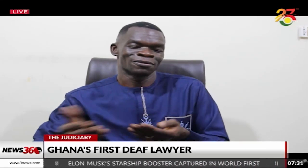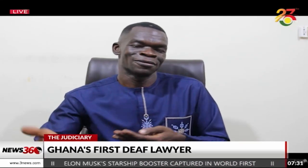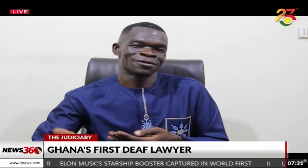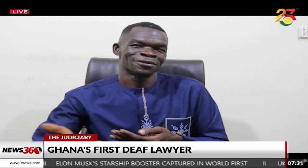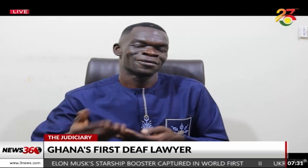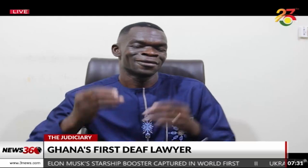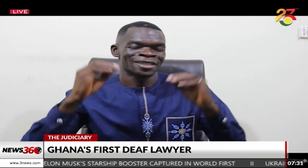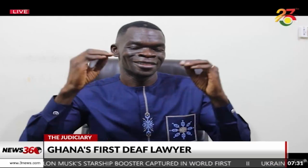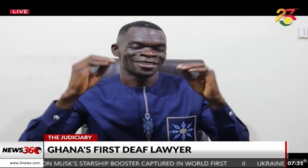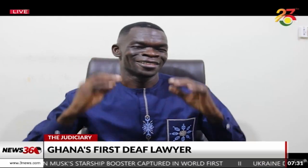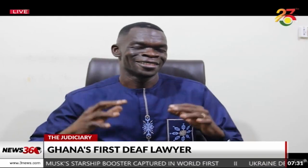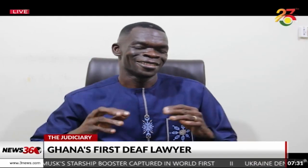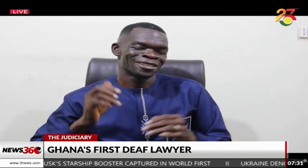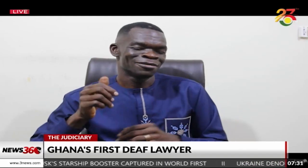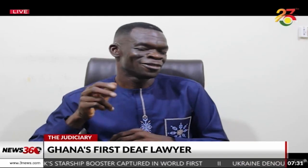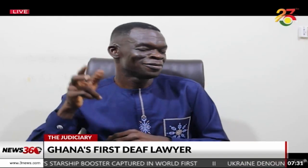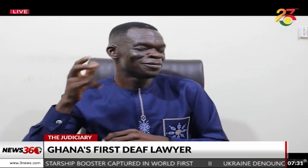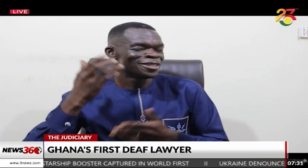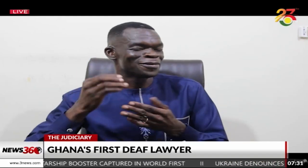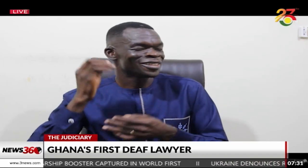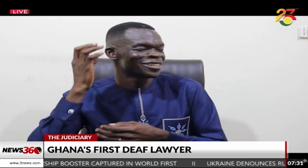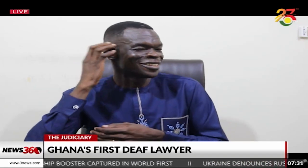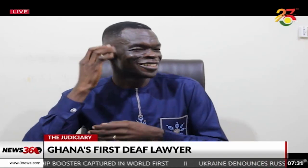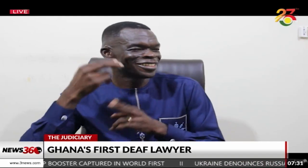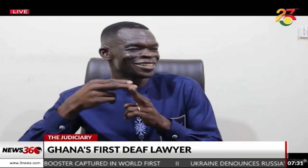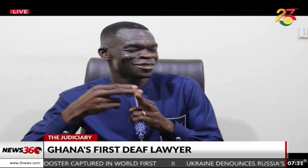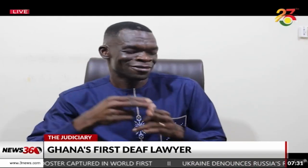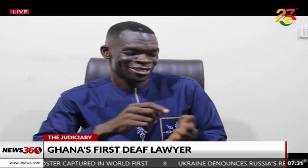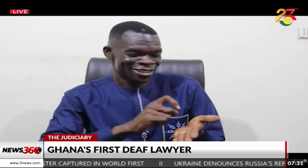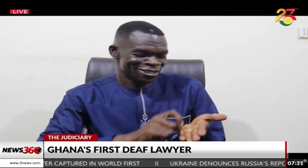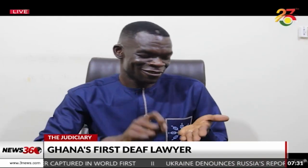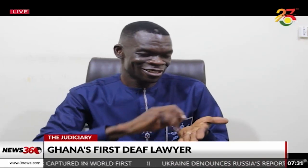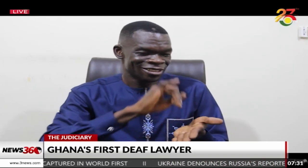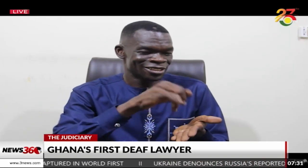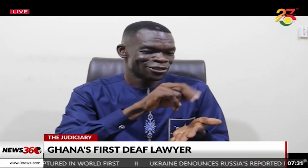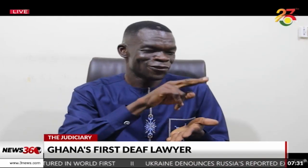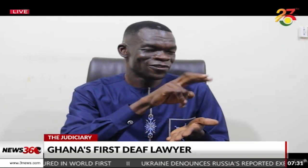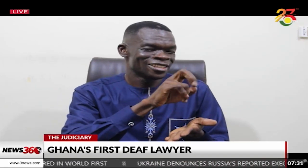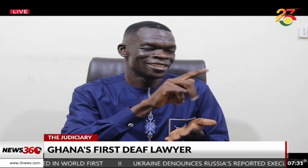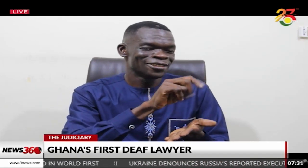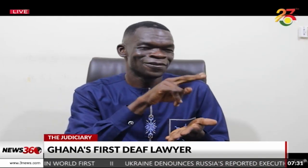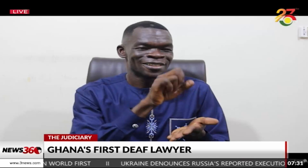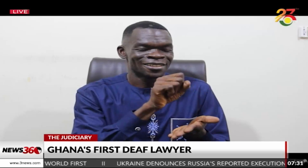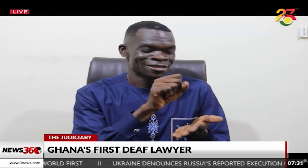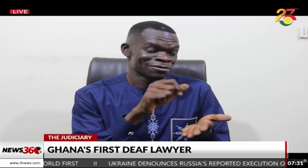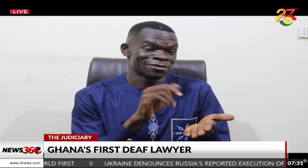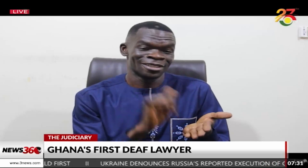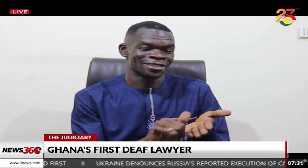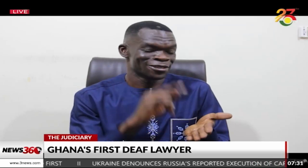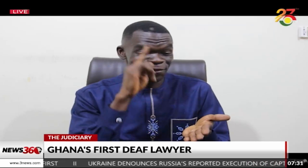school, when I was a child, went to school. The teachers, when they heard that, were like, ah, this name sounds more like Juventus, like the